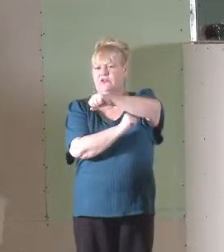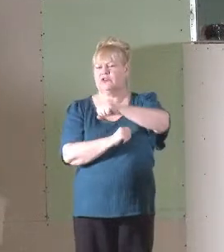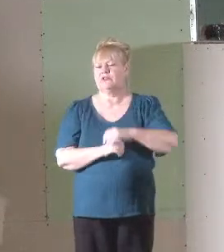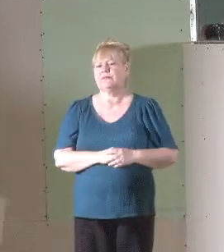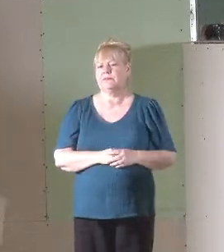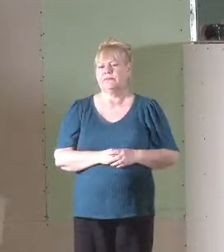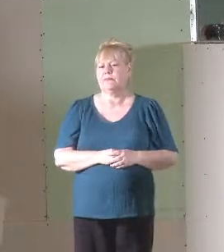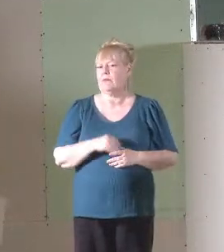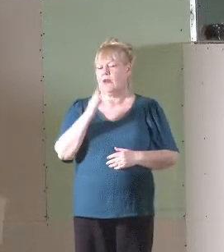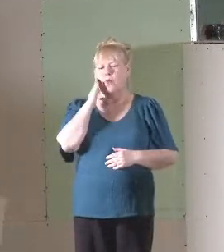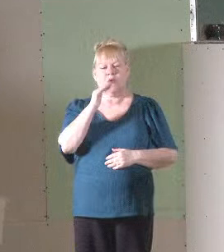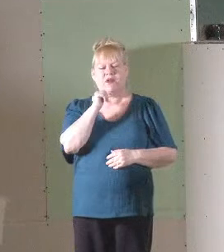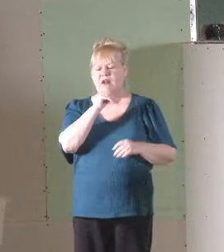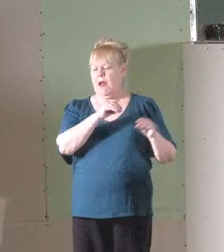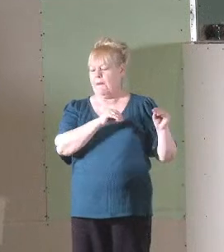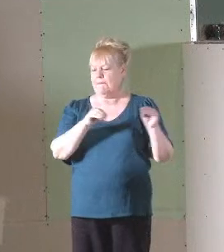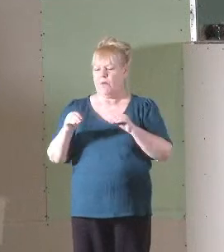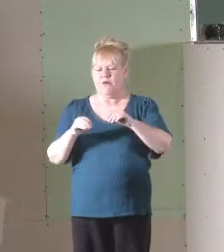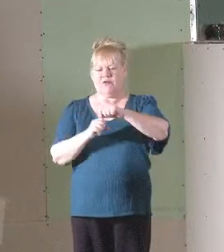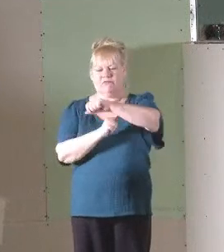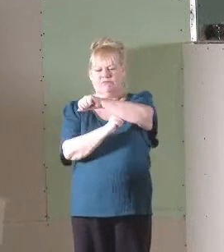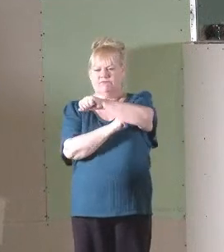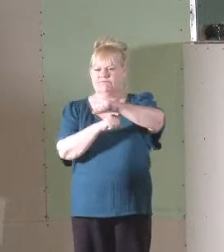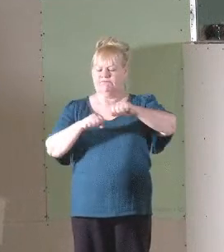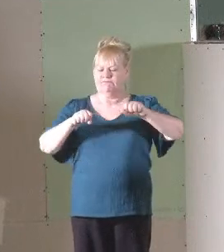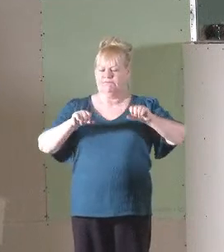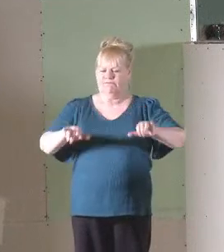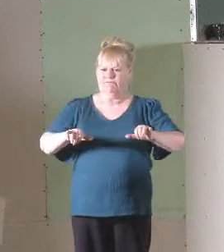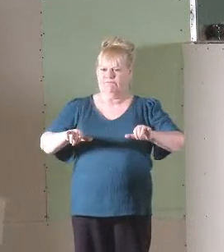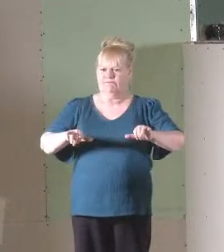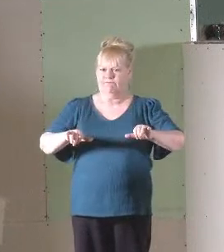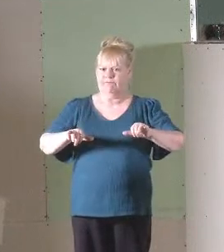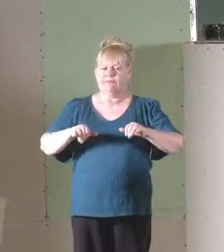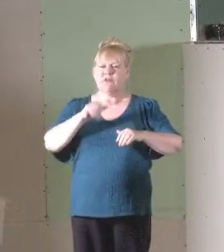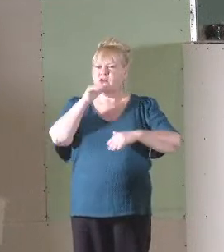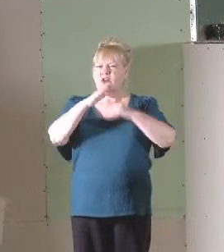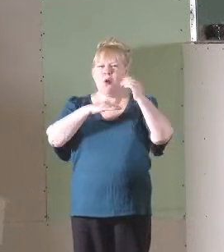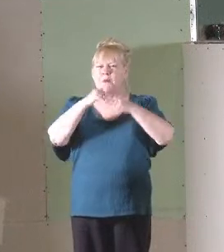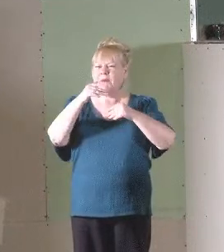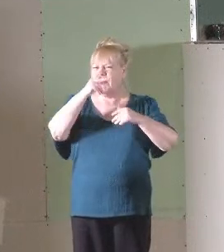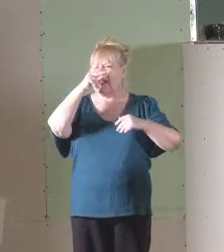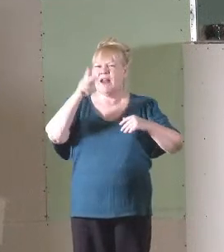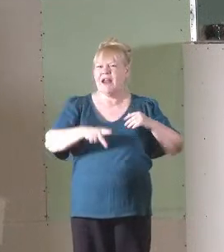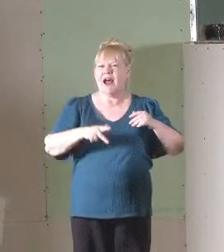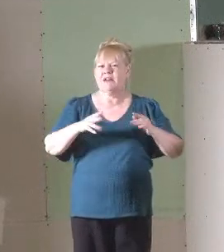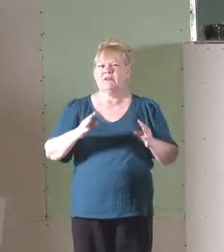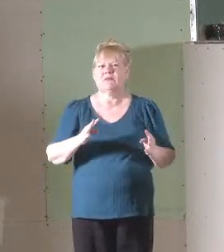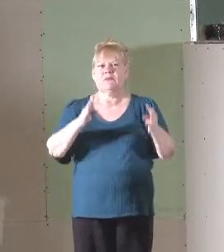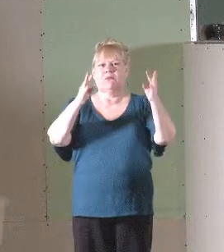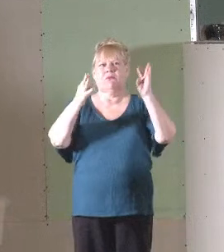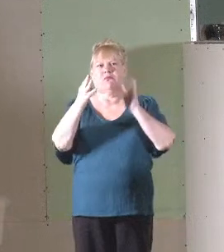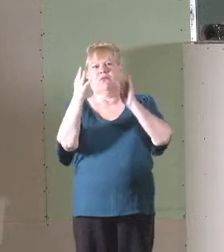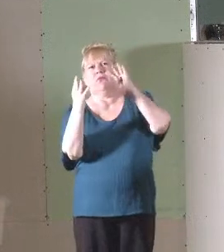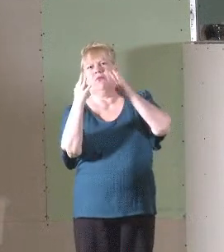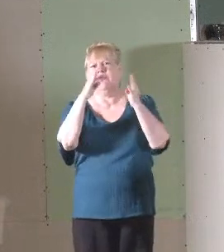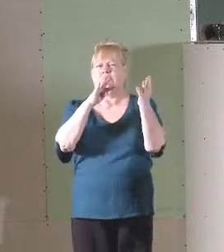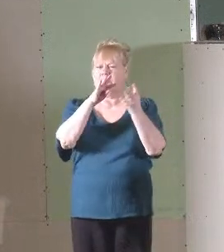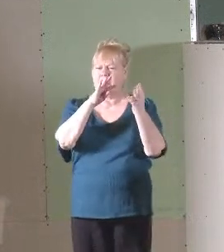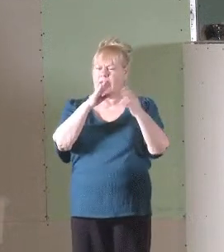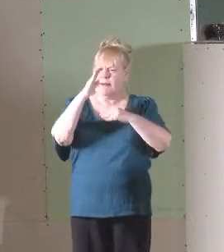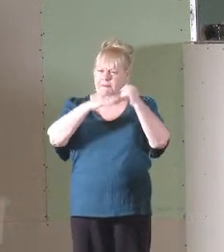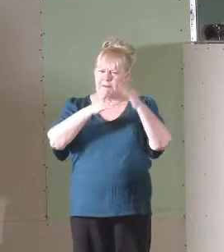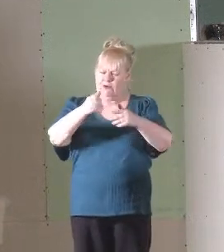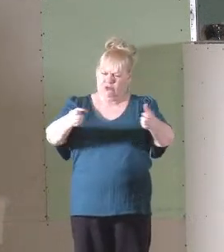that will not move. So don't build a shoddy structure on that foundation. You build a